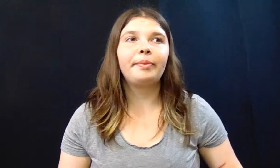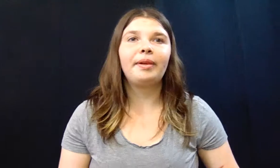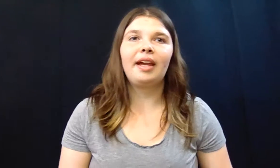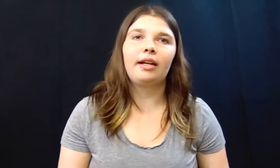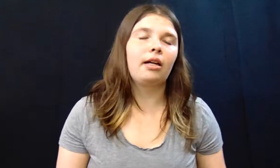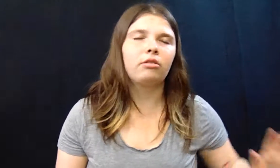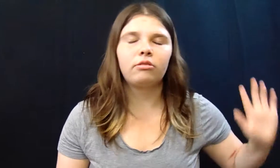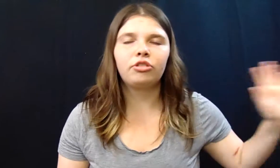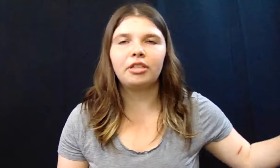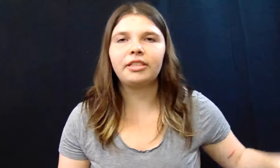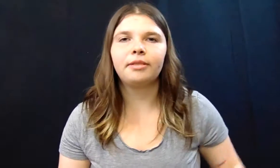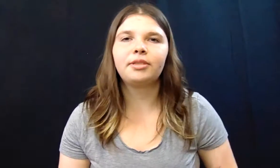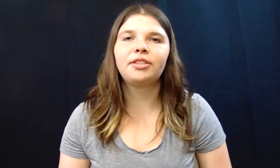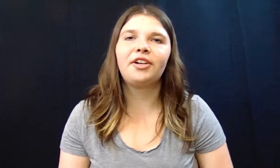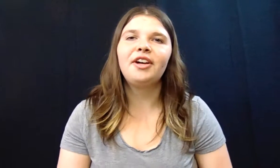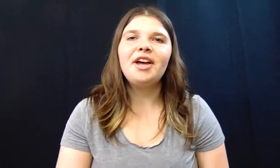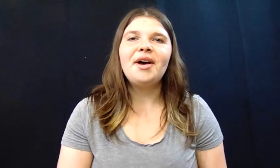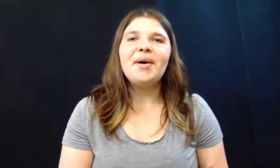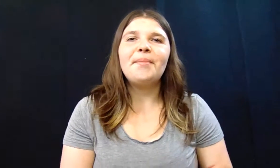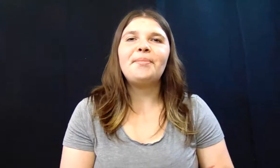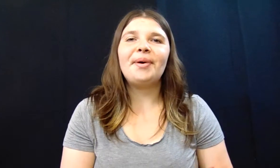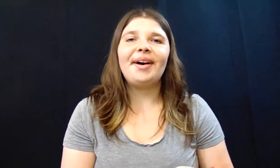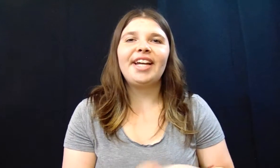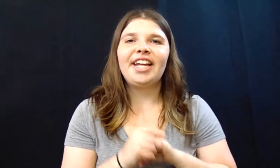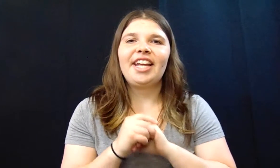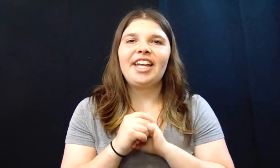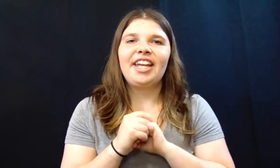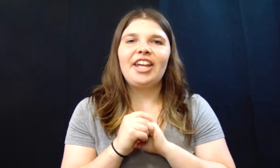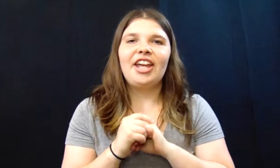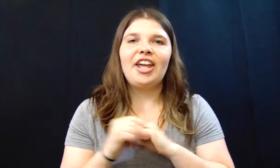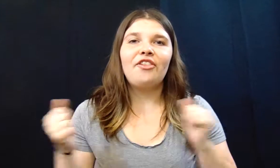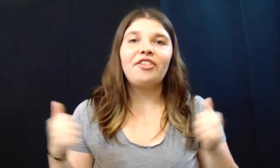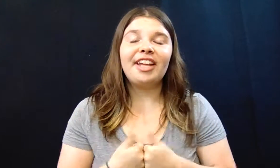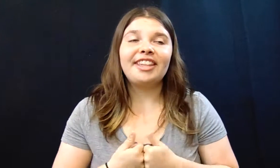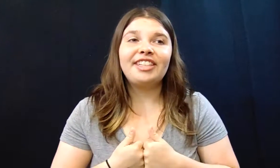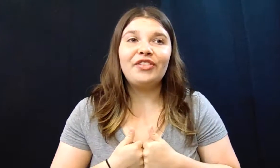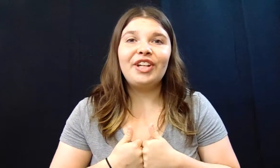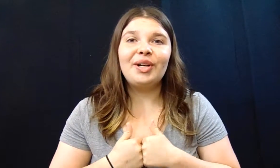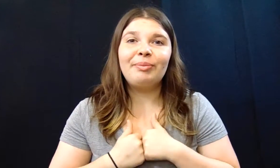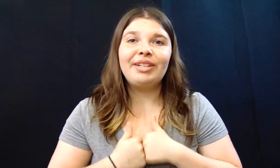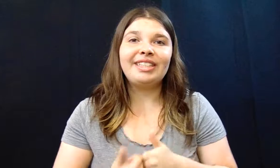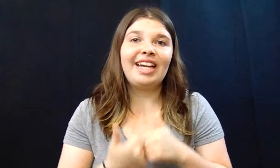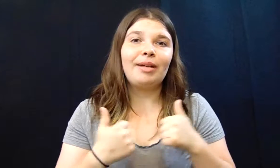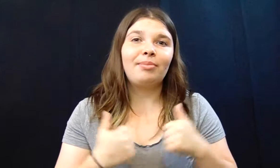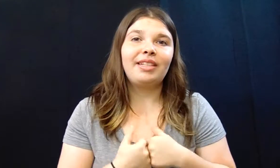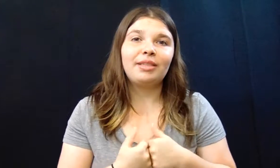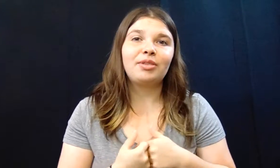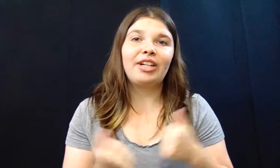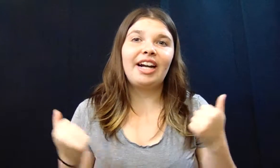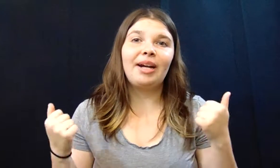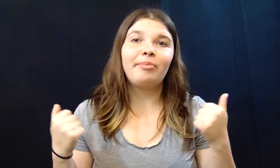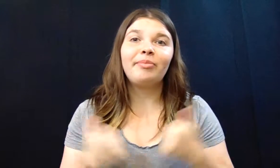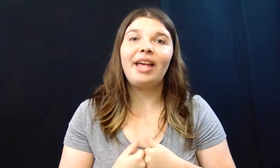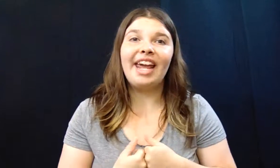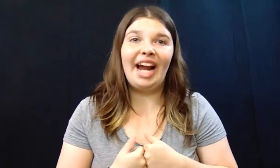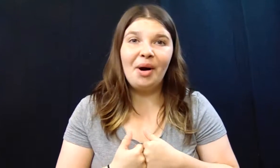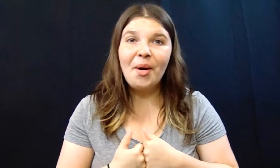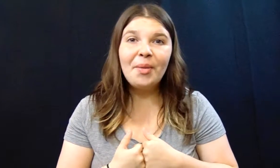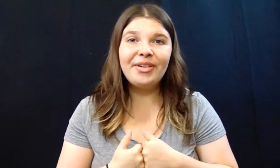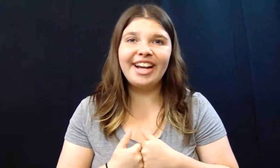and I trust him so but if you like this video please like please subscribe and I hope you